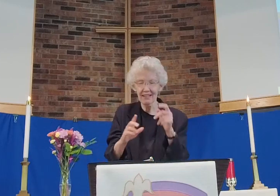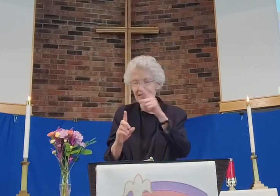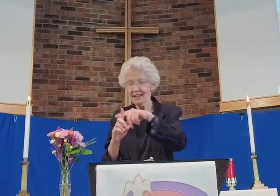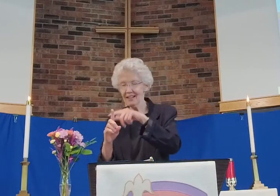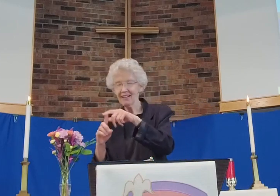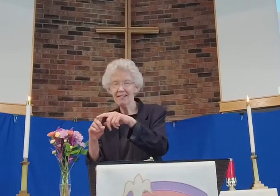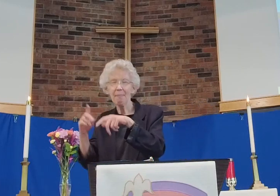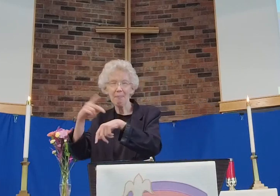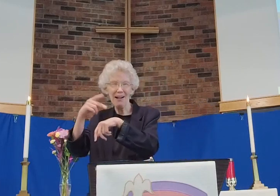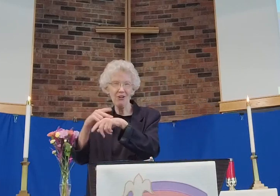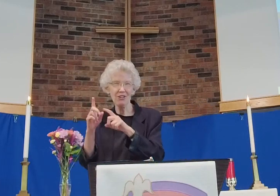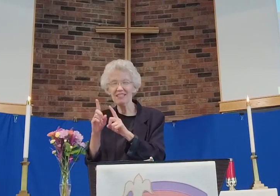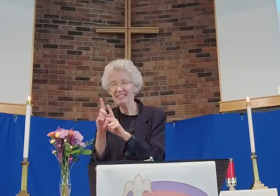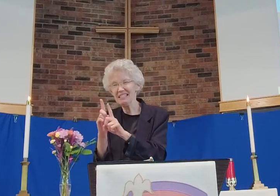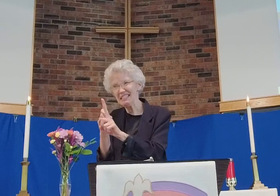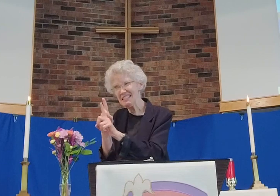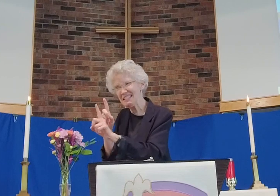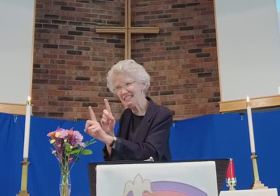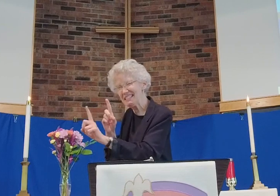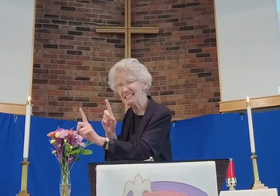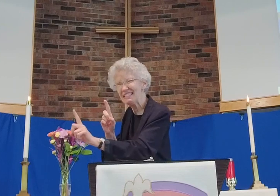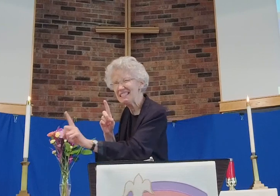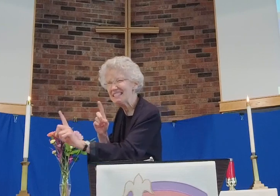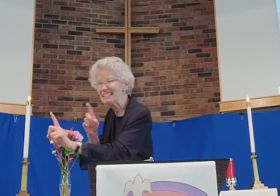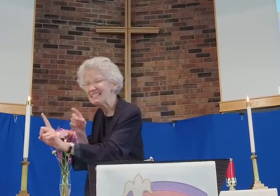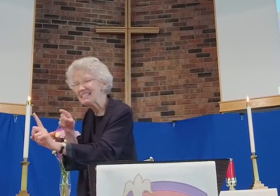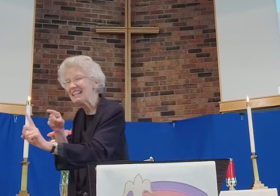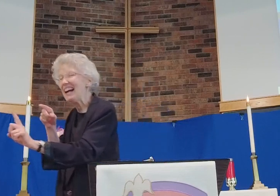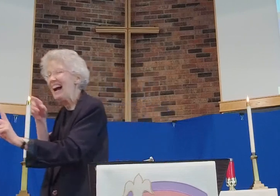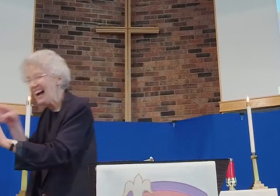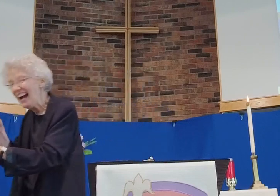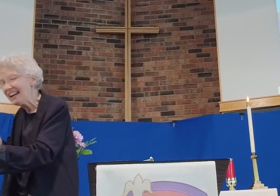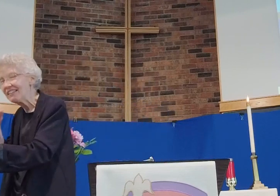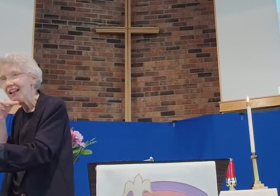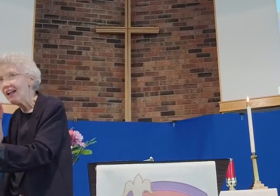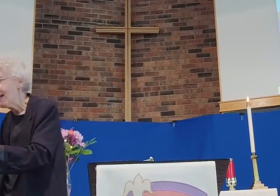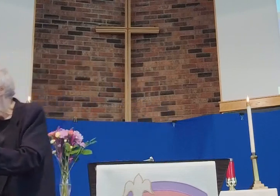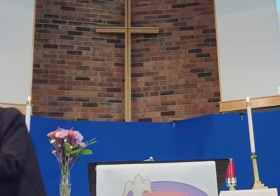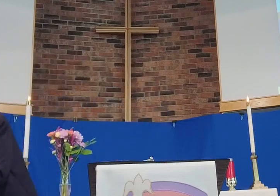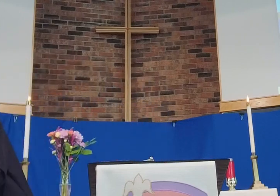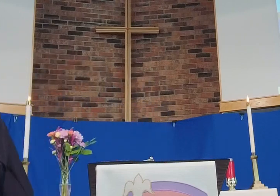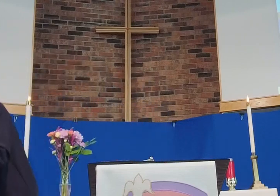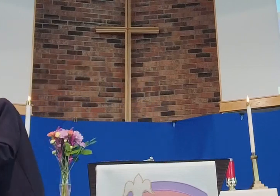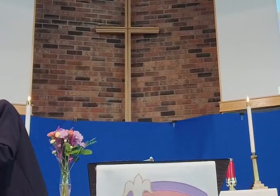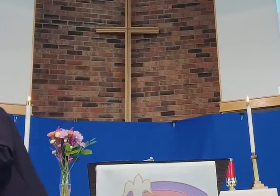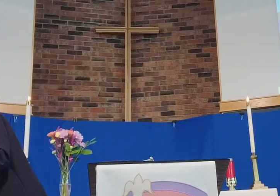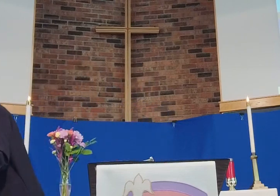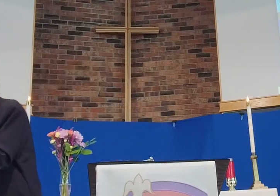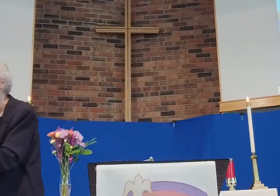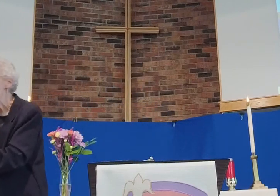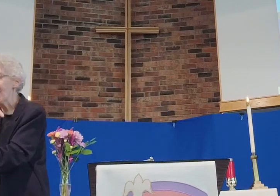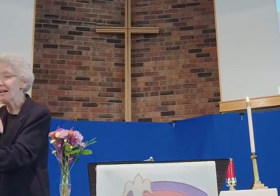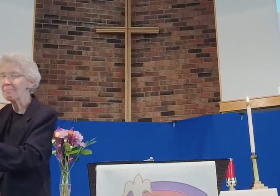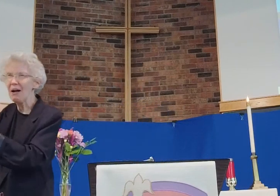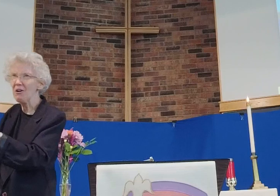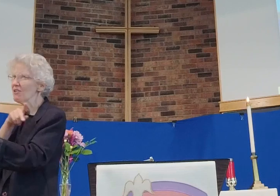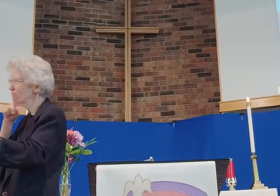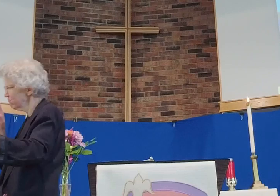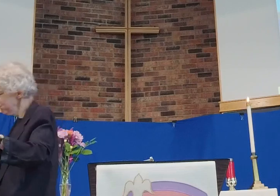They ran side by side until the other disciple ran faster and got there before Peter. He